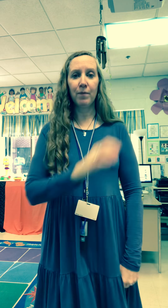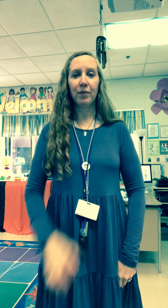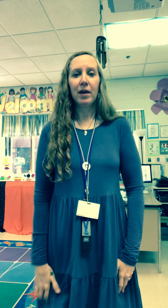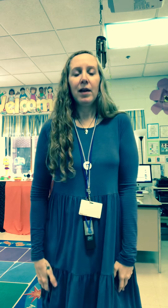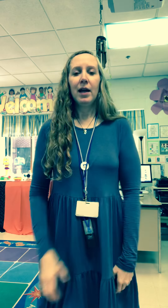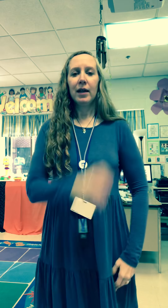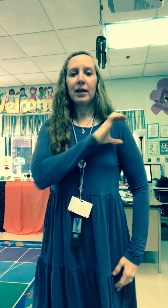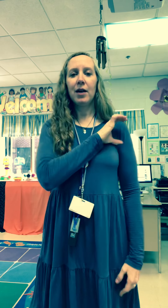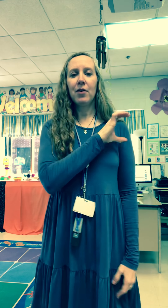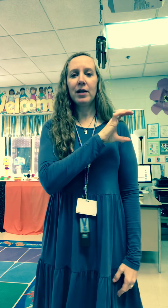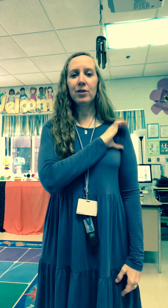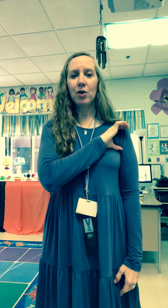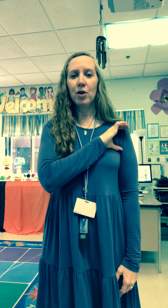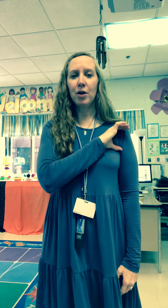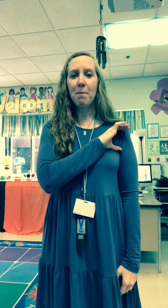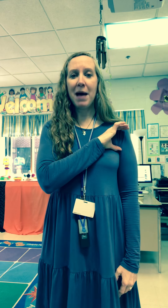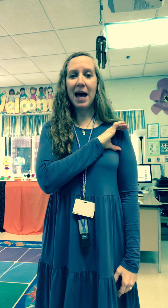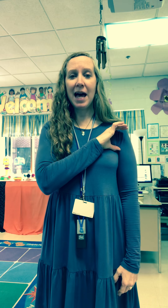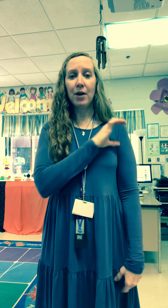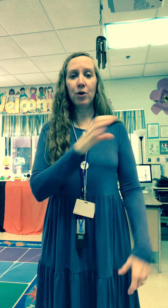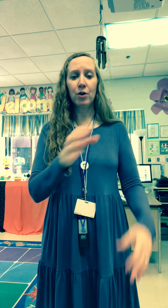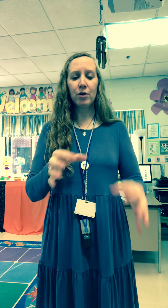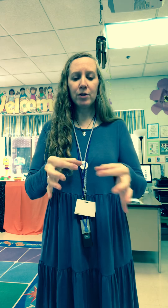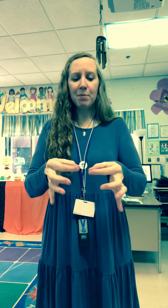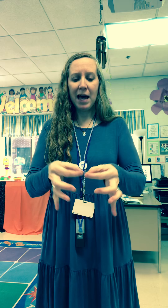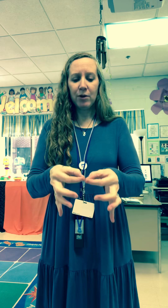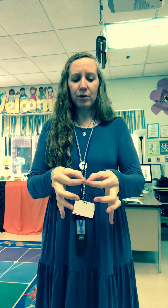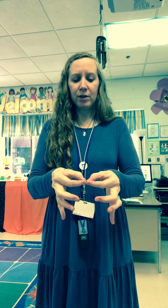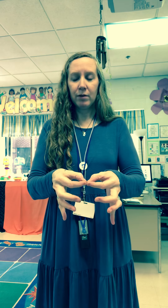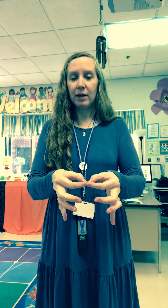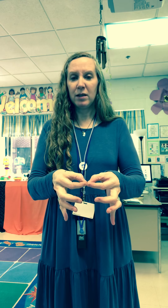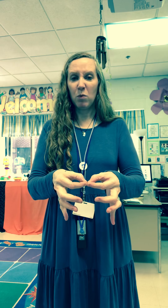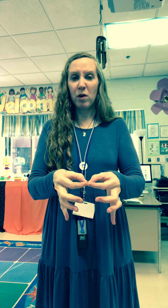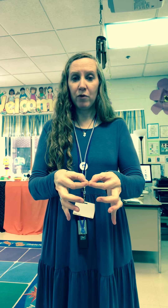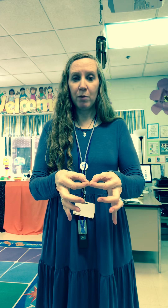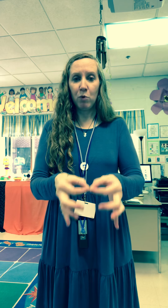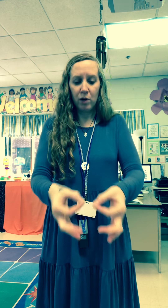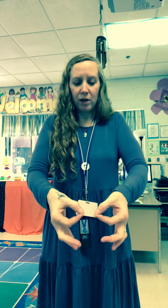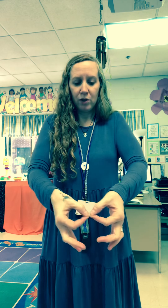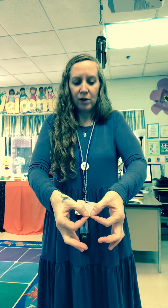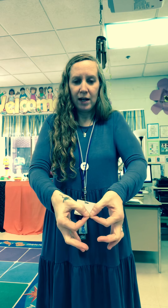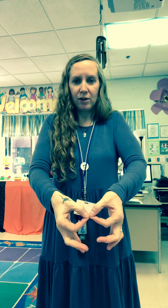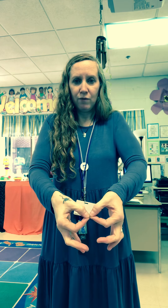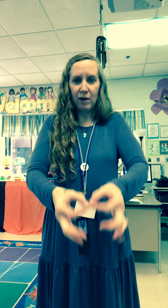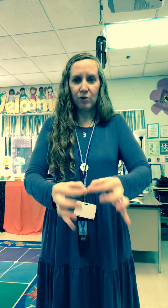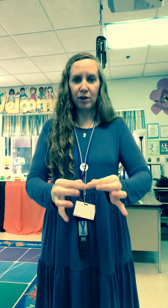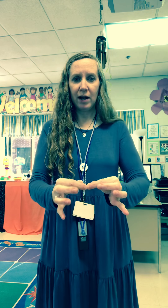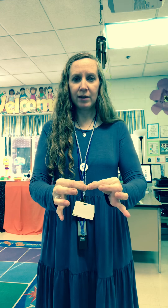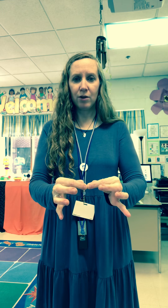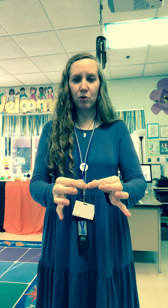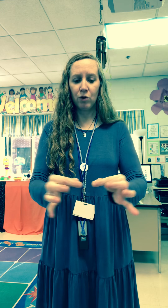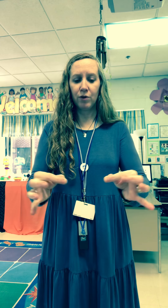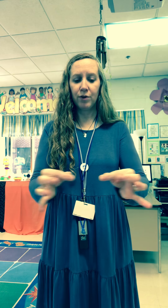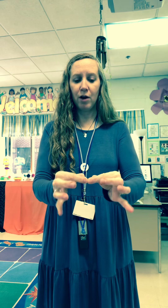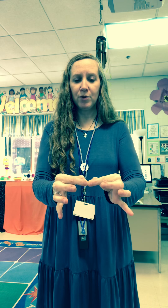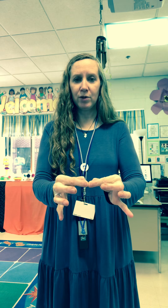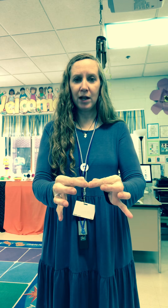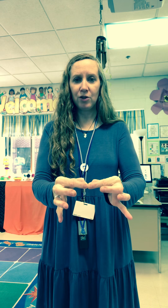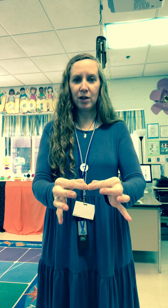character matters matters it's the word for an important you take two fingers or like circle your thumbs are touching